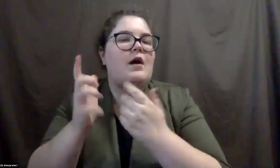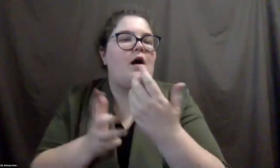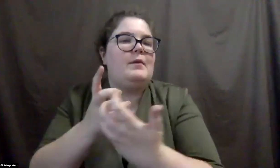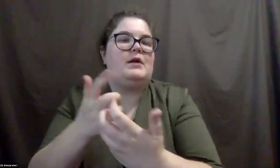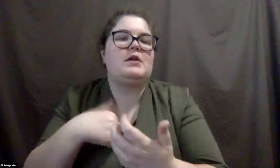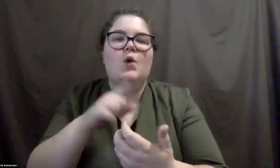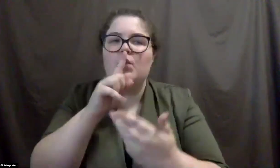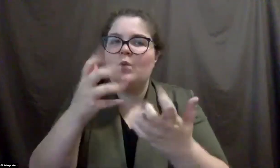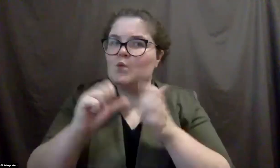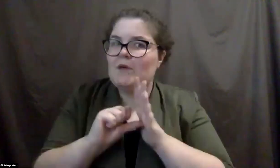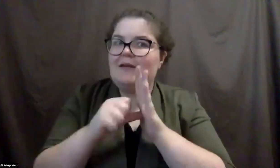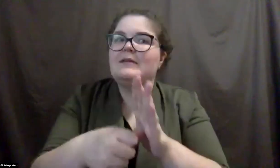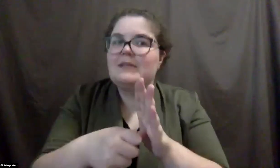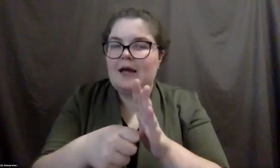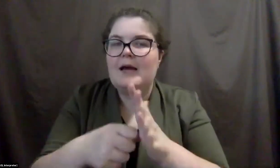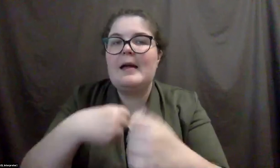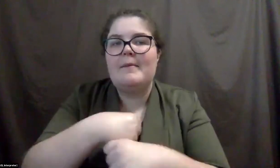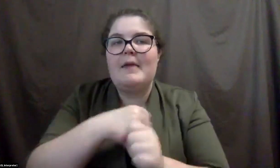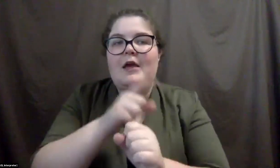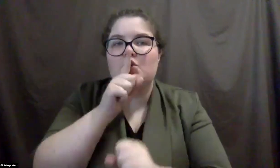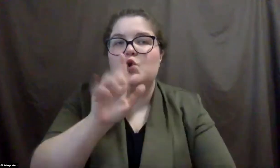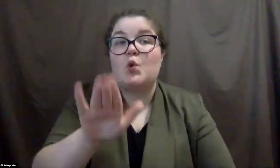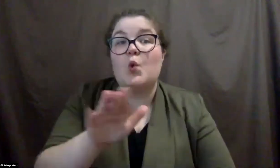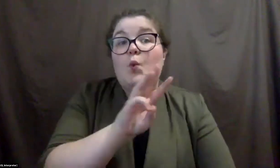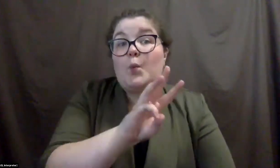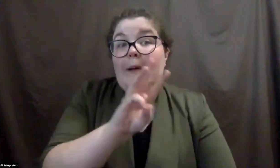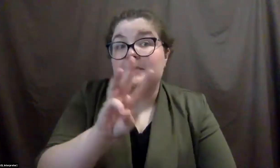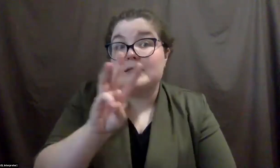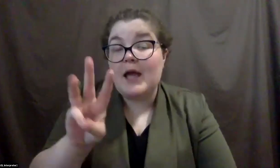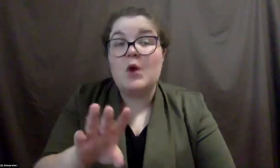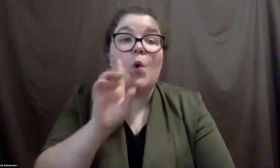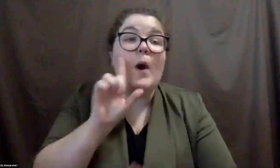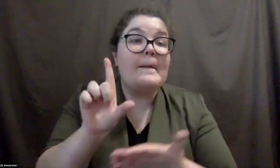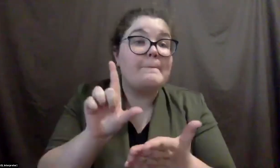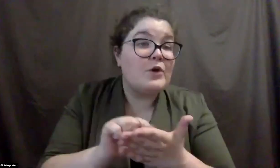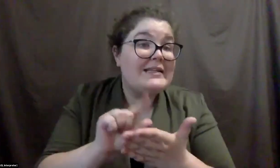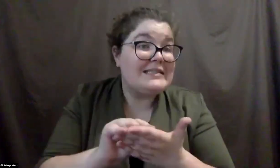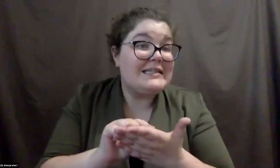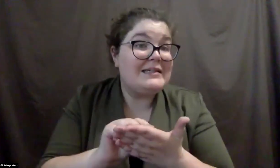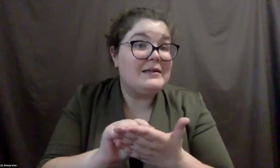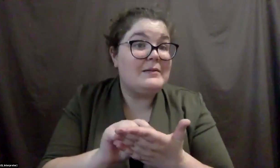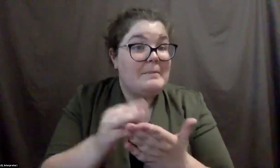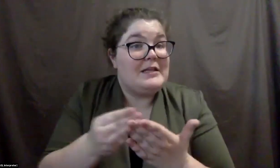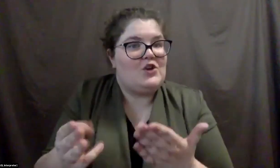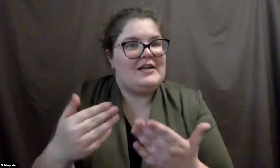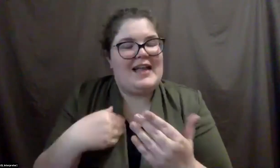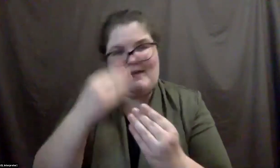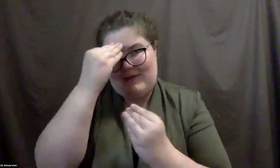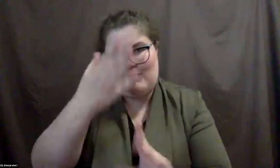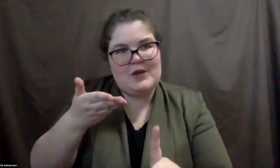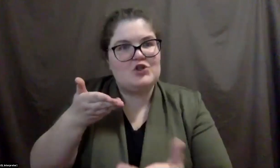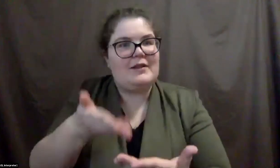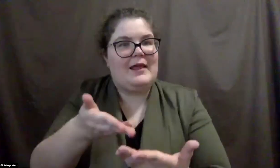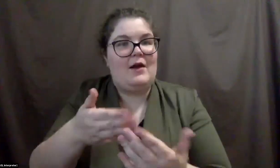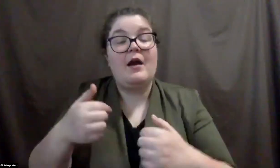emphasize making sure that your website and your printed materials have that information. Um, as a